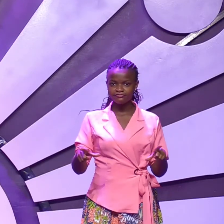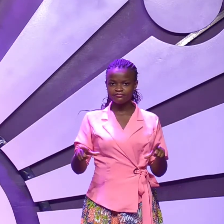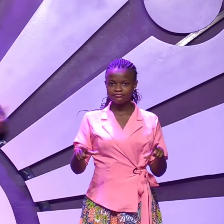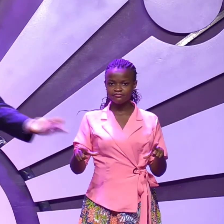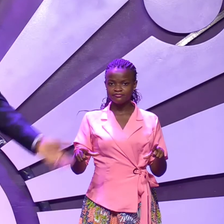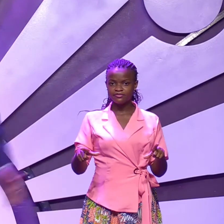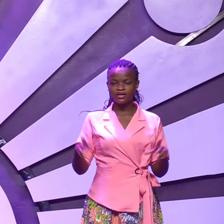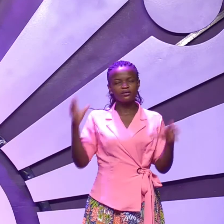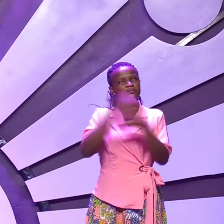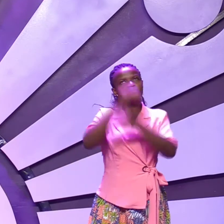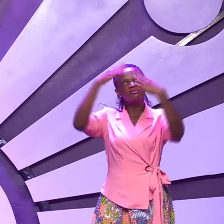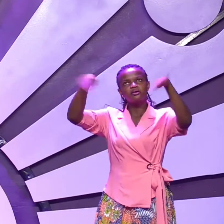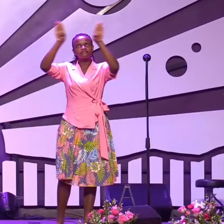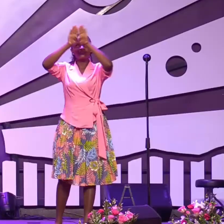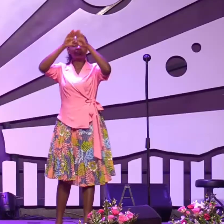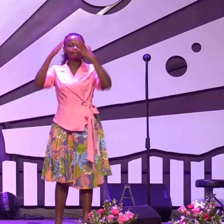and miss heaven.